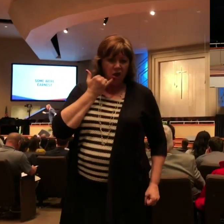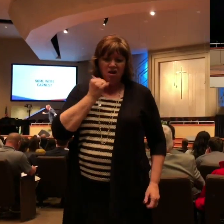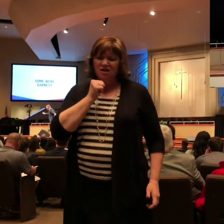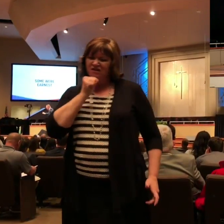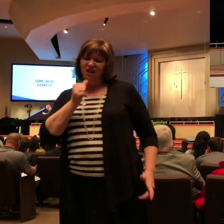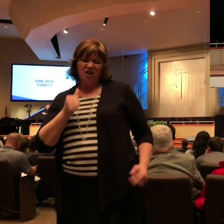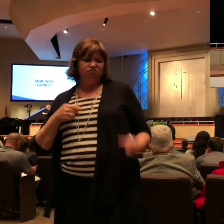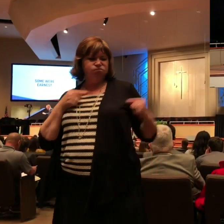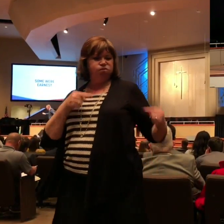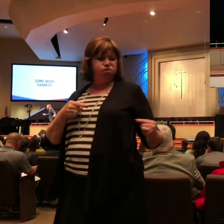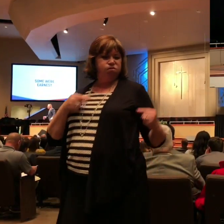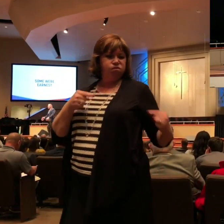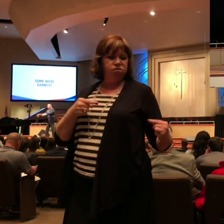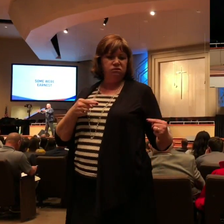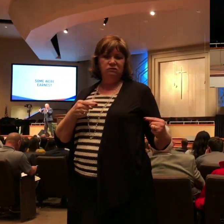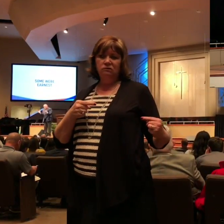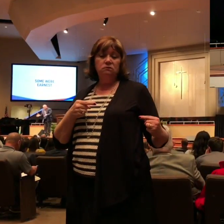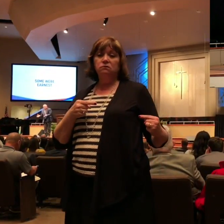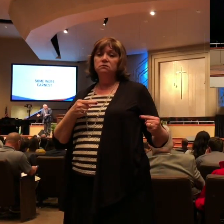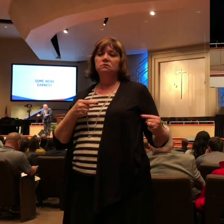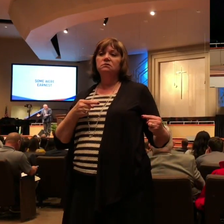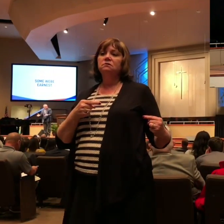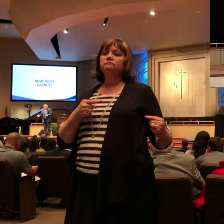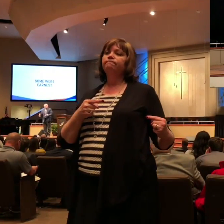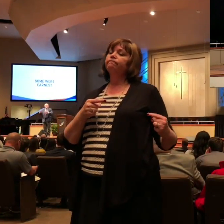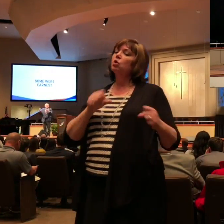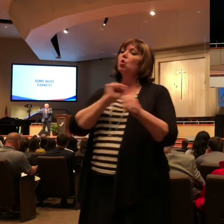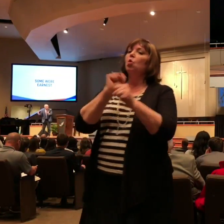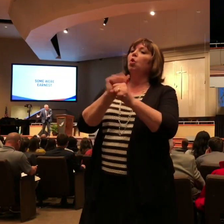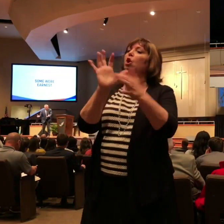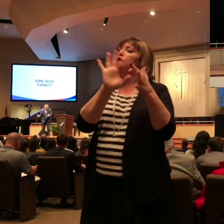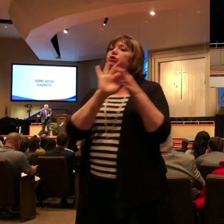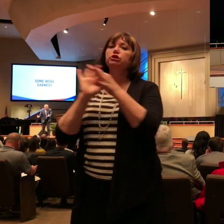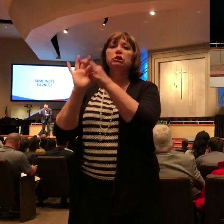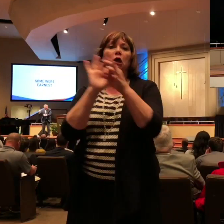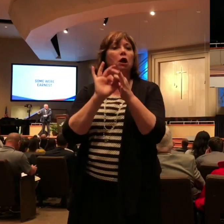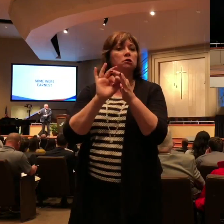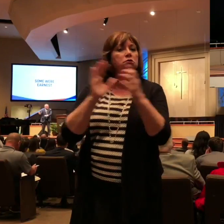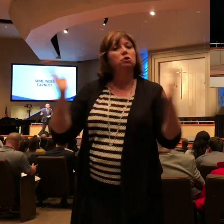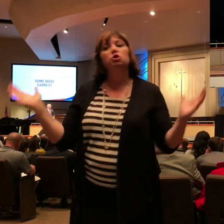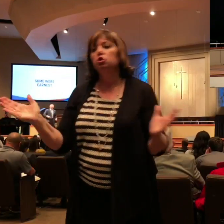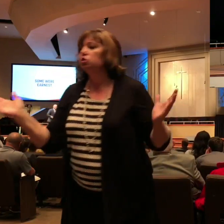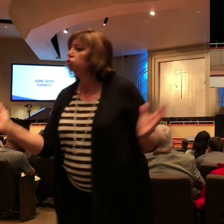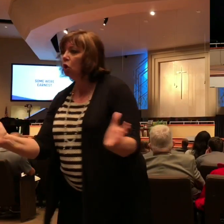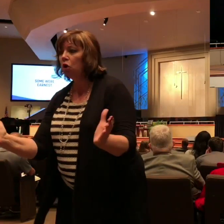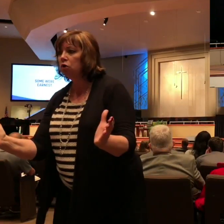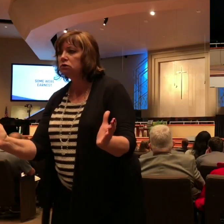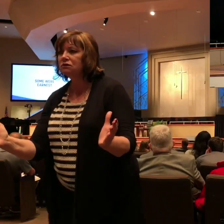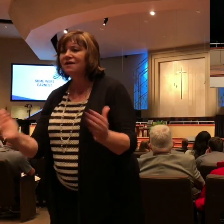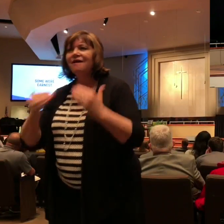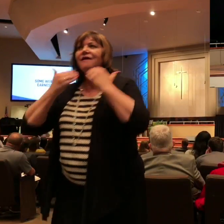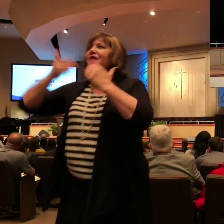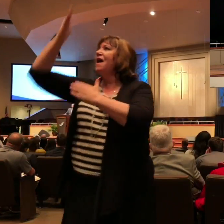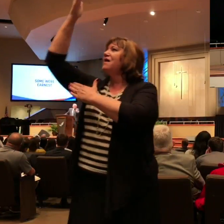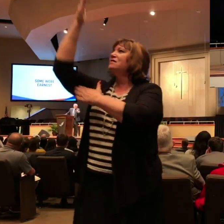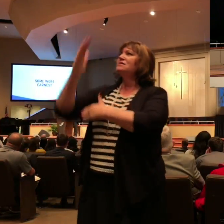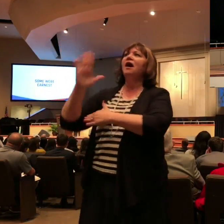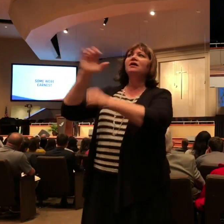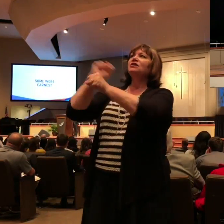a spirit of strife, but a spirit of unity, a spirit of encouragement. Hey, thank God for what he's doing. Hey, man, did you see what they had